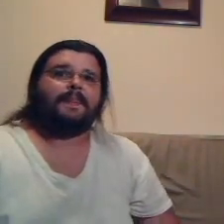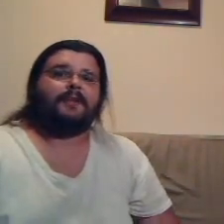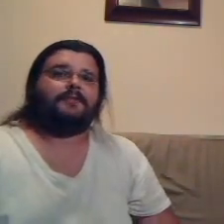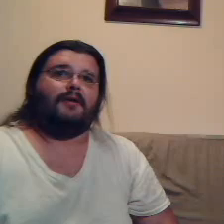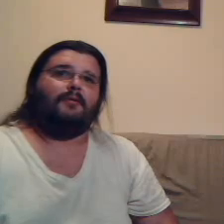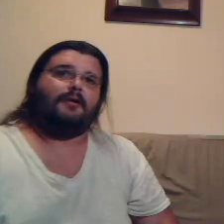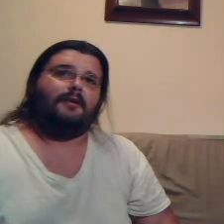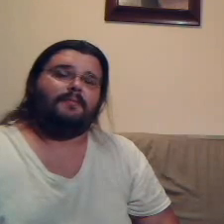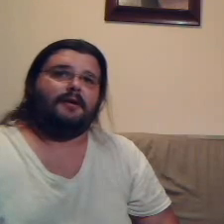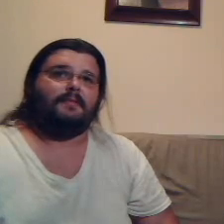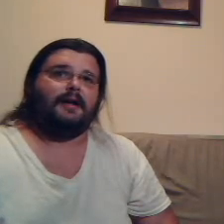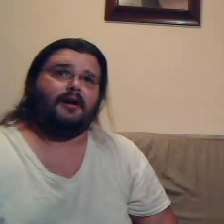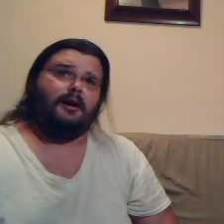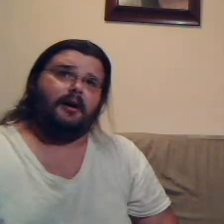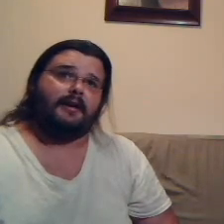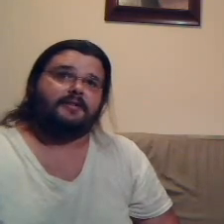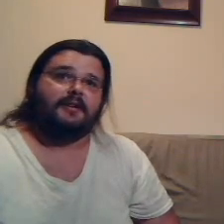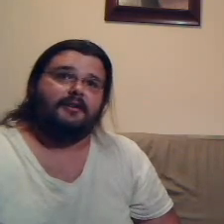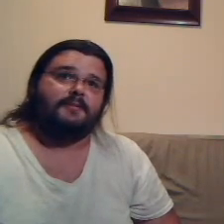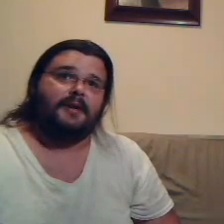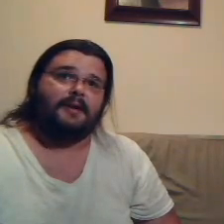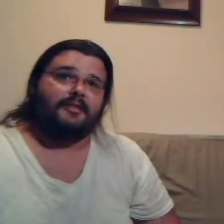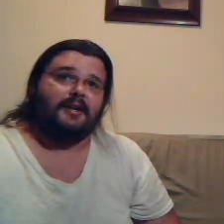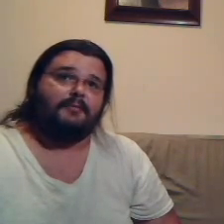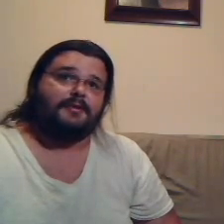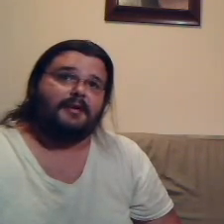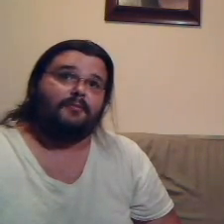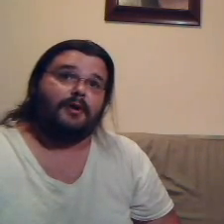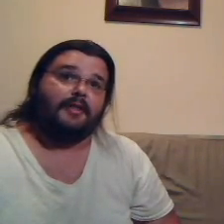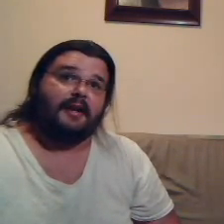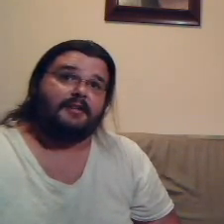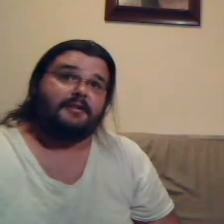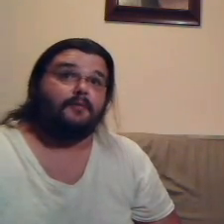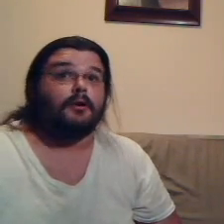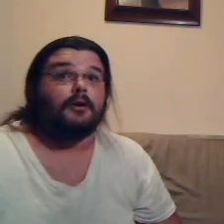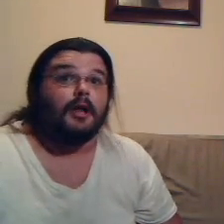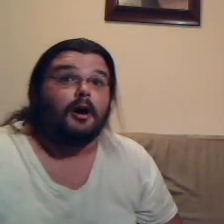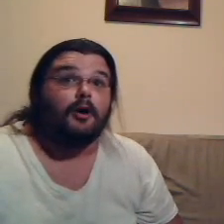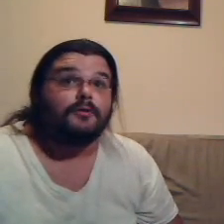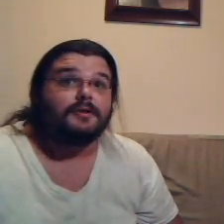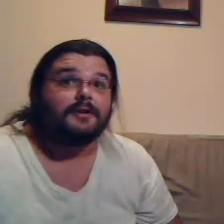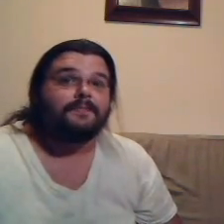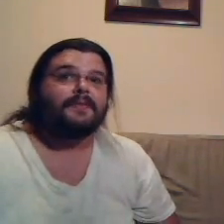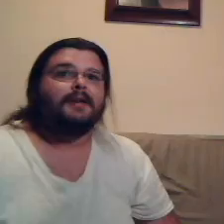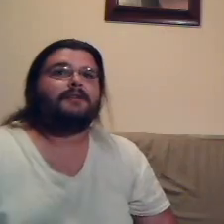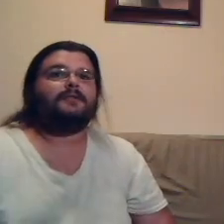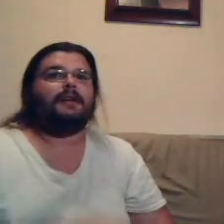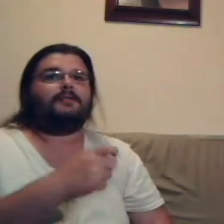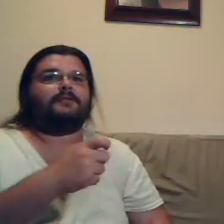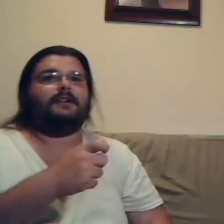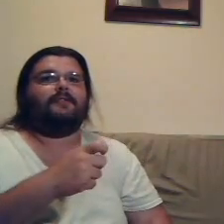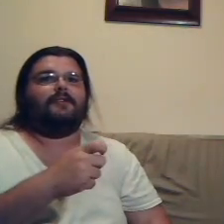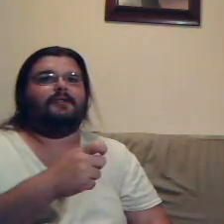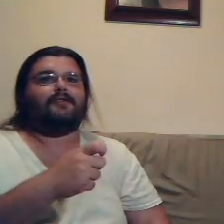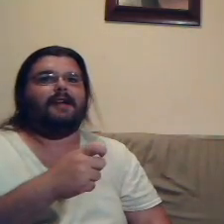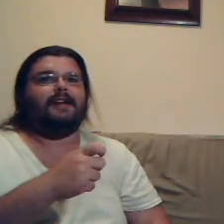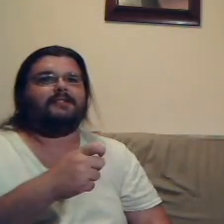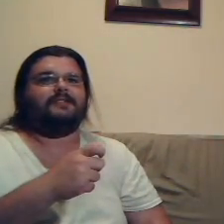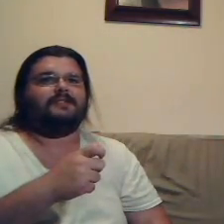So I walk up there, and I'm like, excuse me, but I think I said we're closed. She has her telephone in her hand, and she's